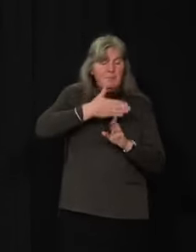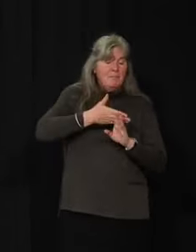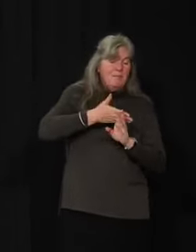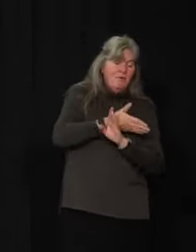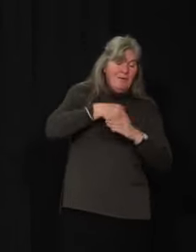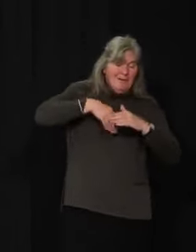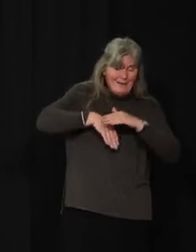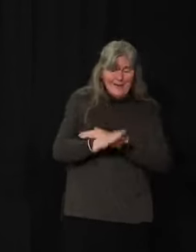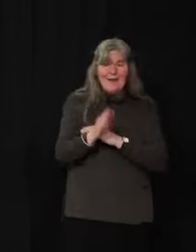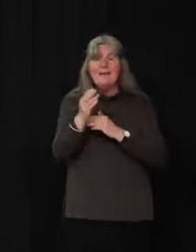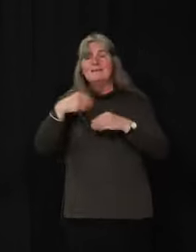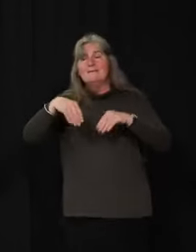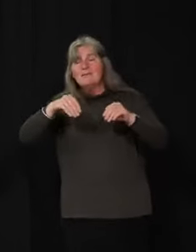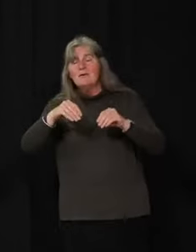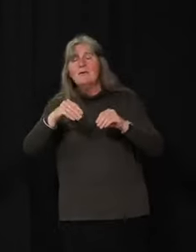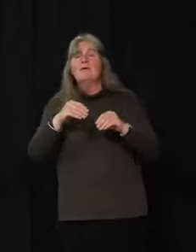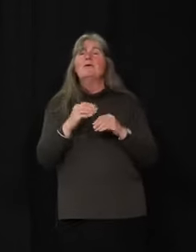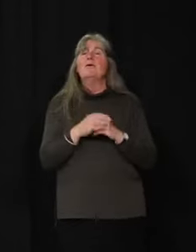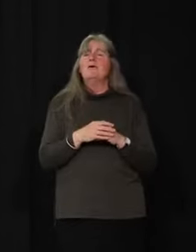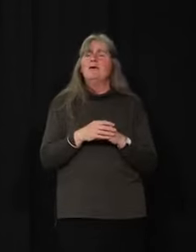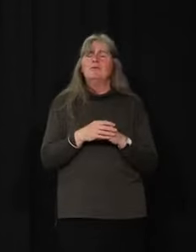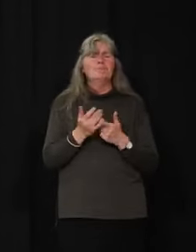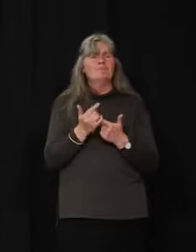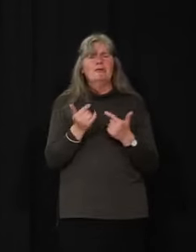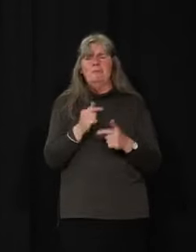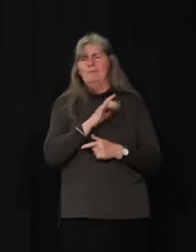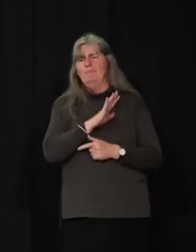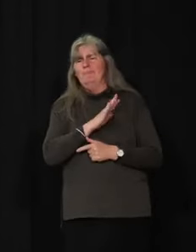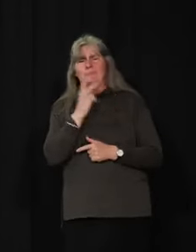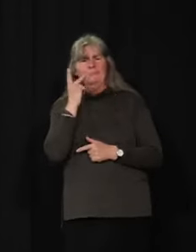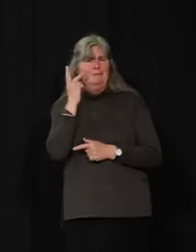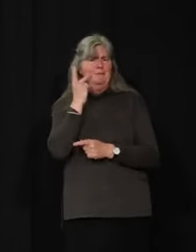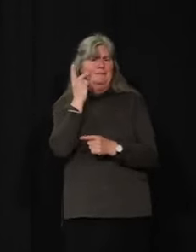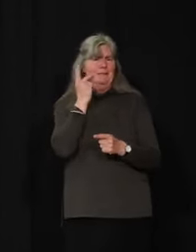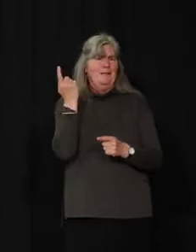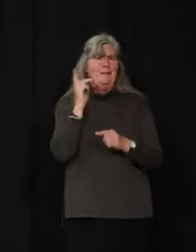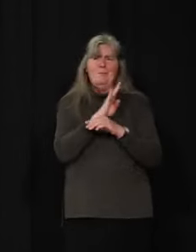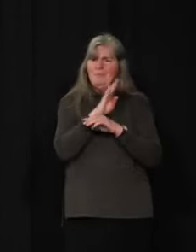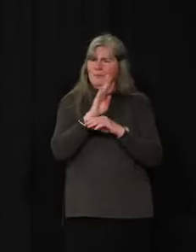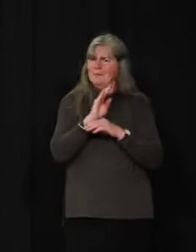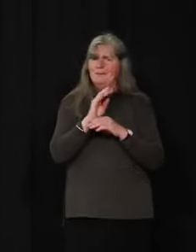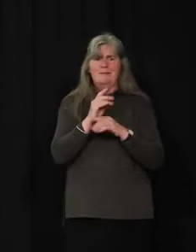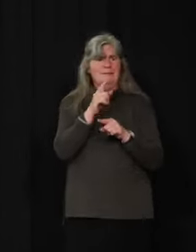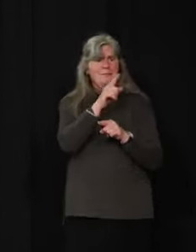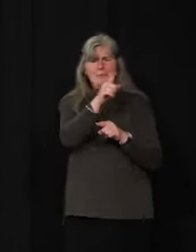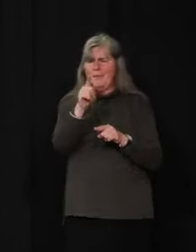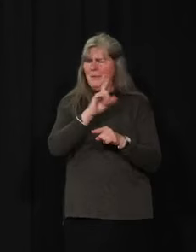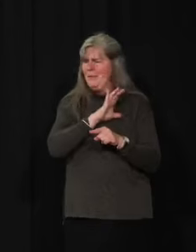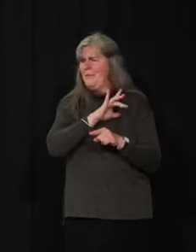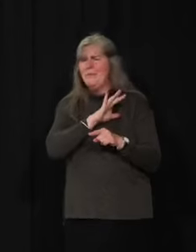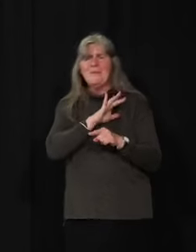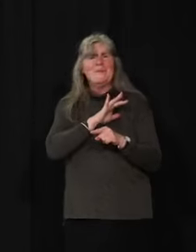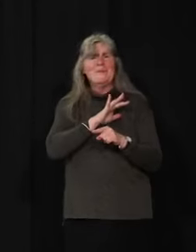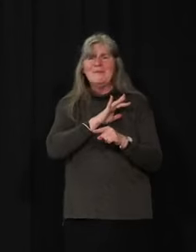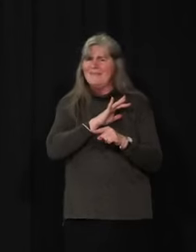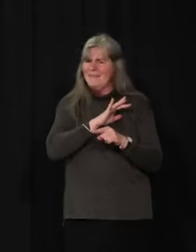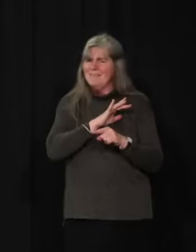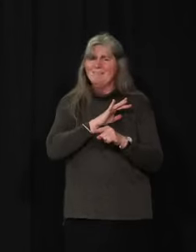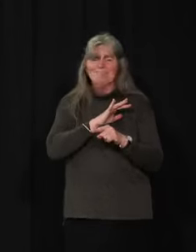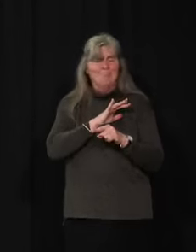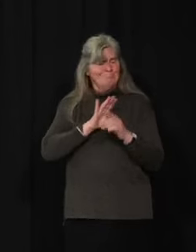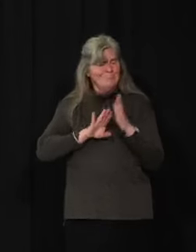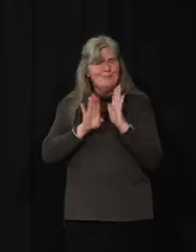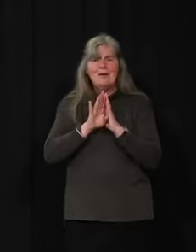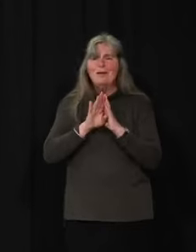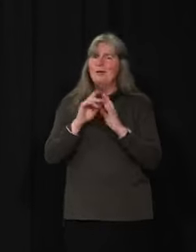throughout the store visits. I'm extremely impressed with the efforts that the business community has made to, like I say, go above and